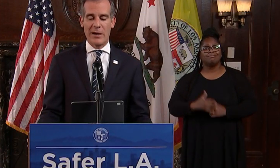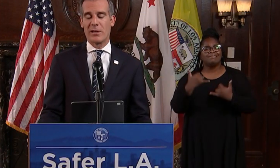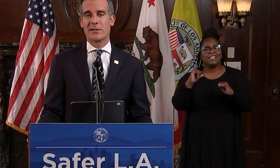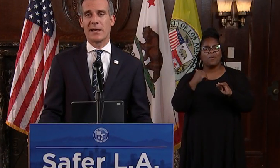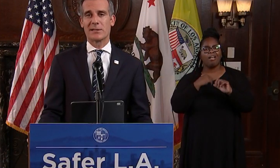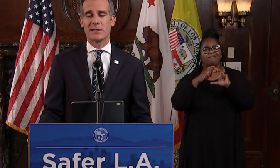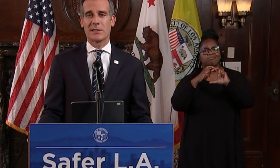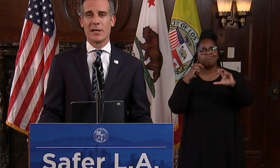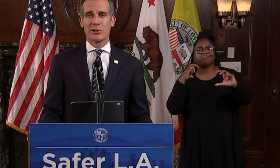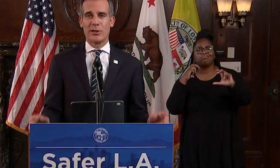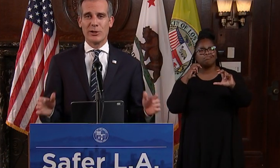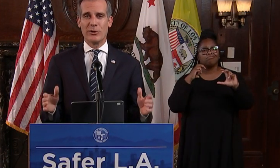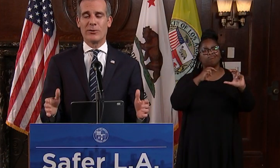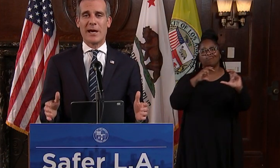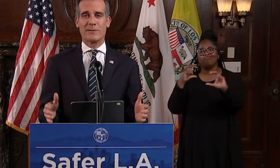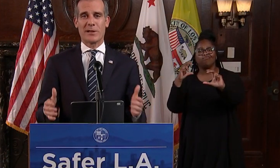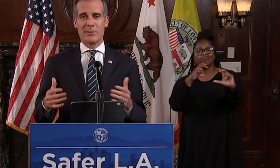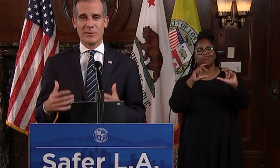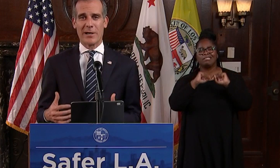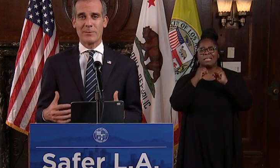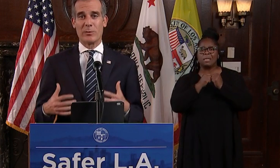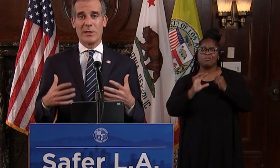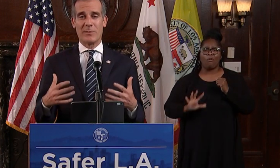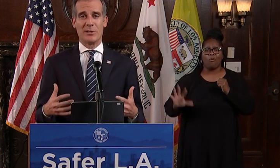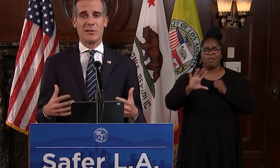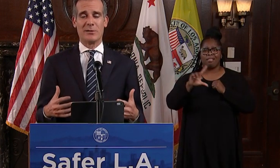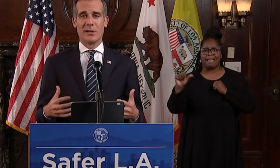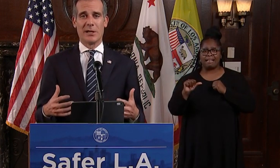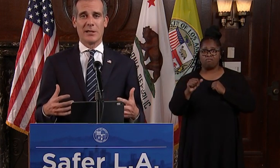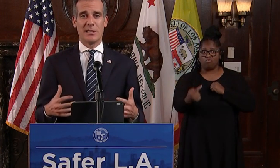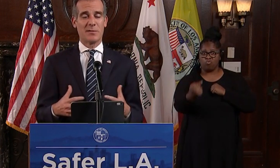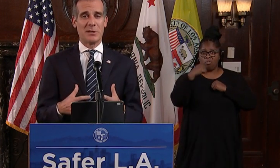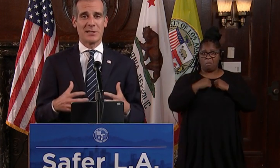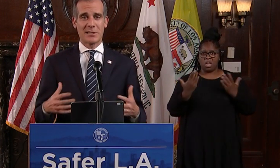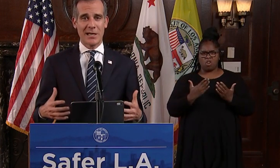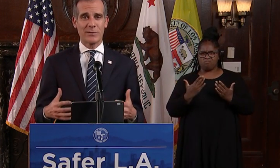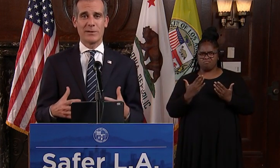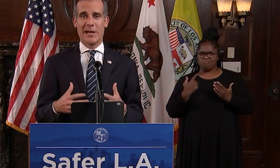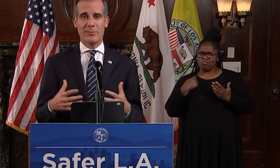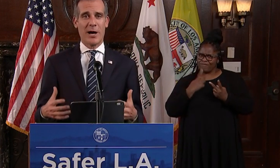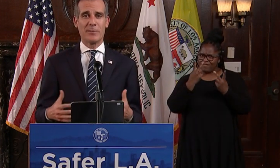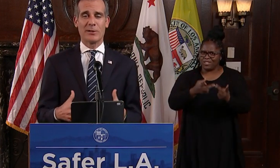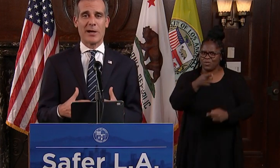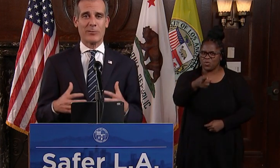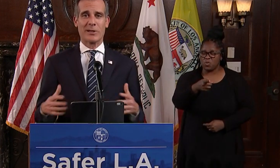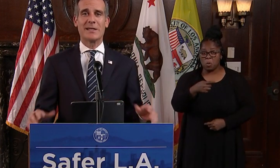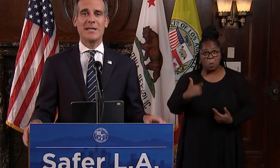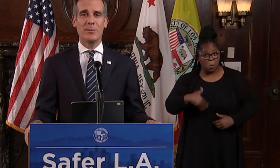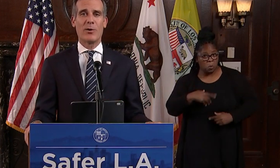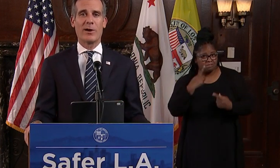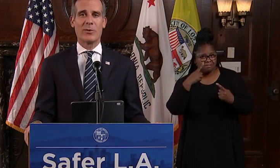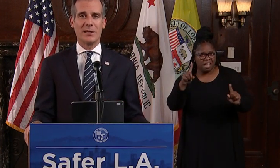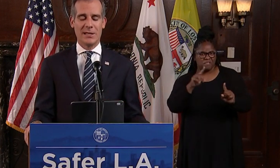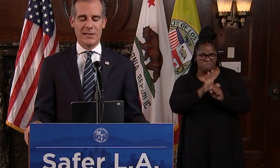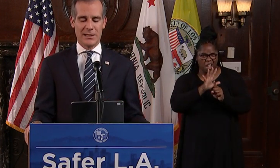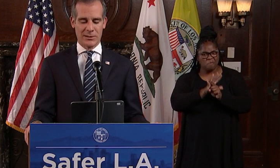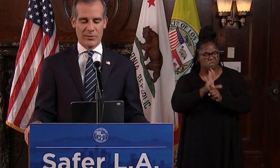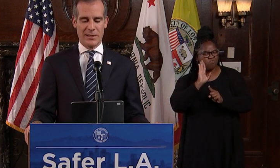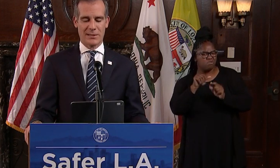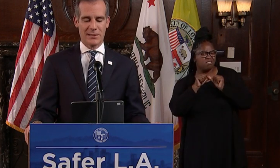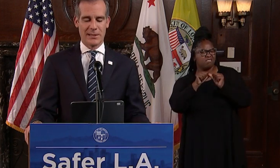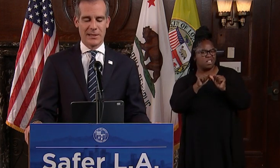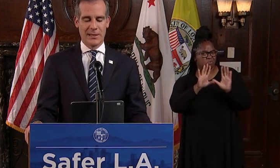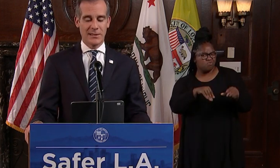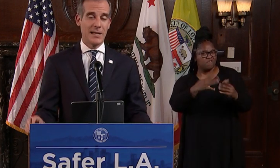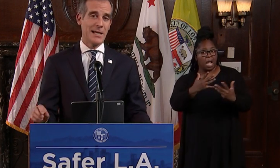all around Los Angeles so that you don't have to come to us, but we come to you. These have been successful and popular, and we're going to keep going where the need is